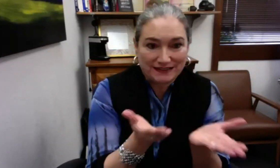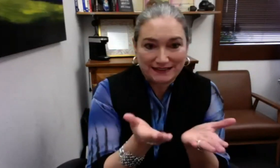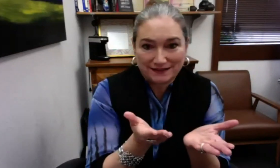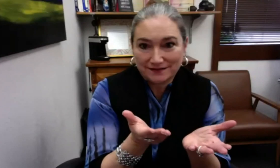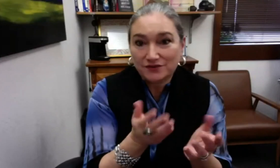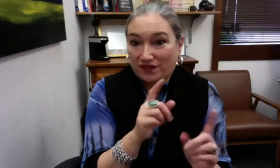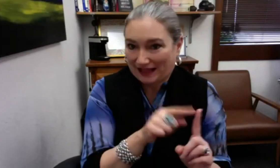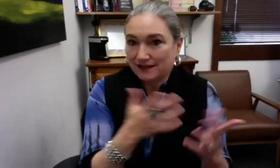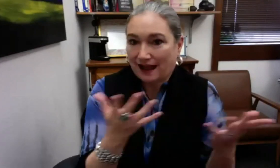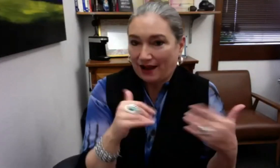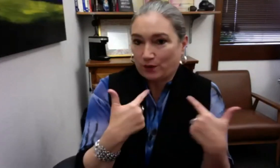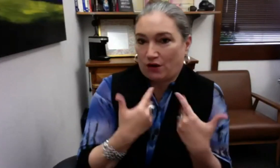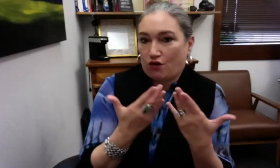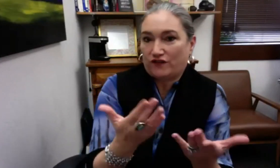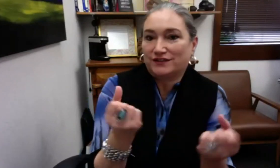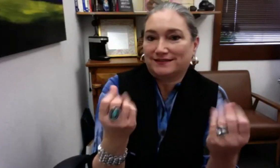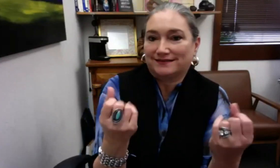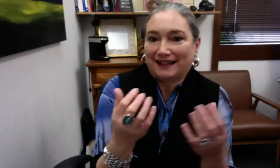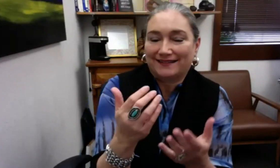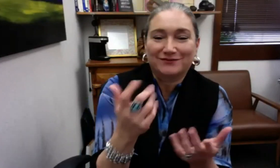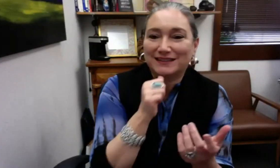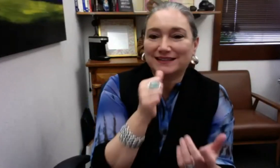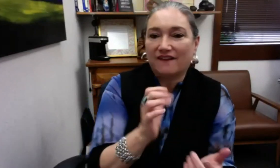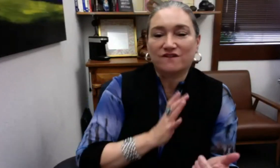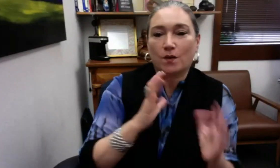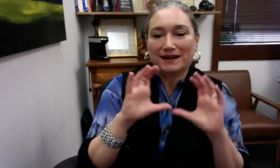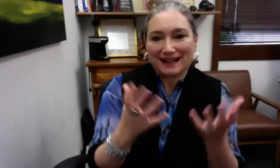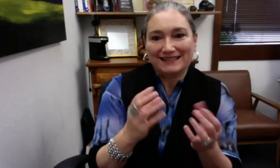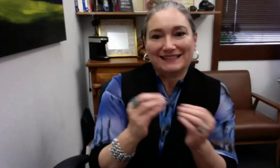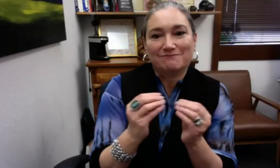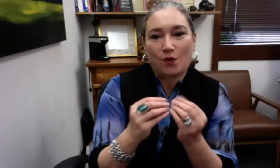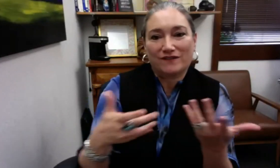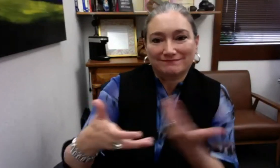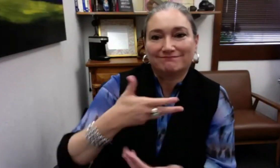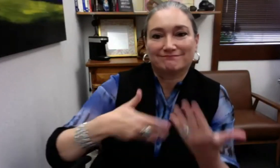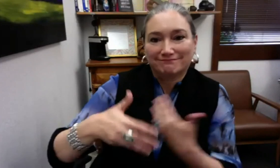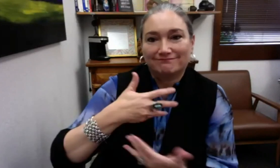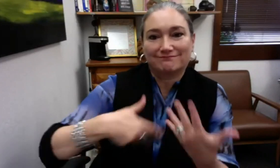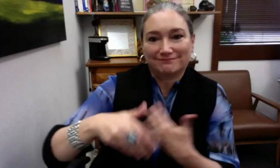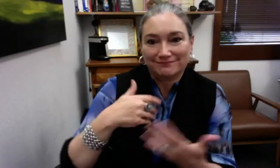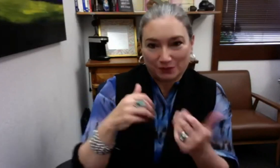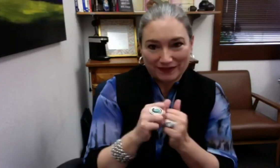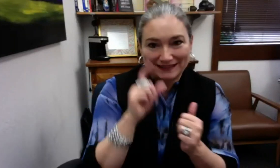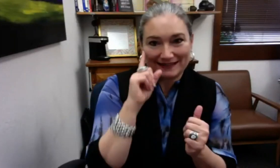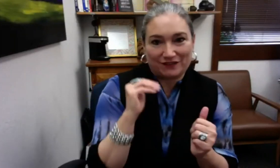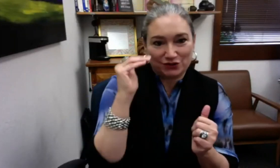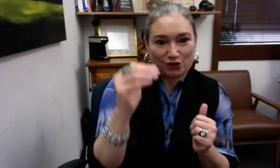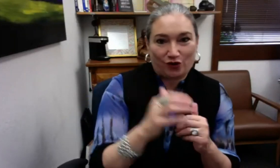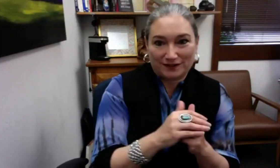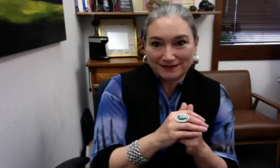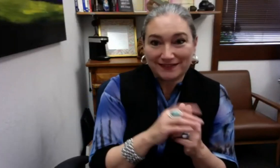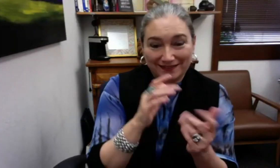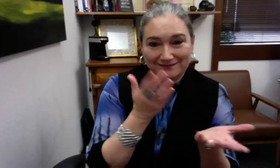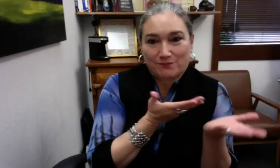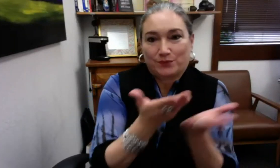funded by lead K family services. So that's how we're able to offer American Sign Language lessons. So it's more of a